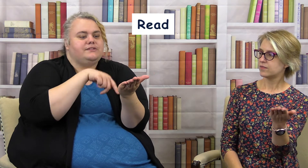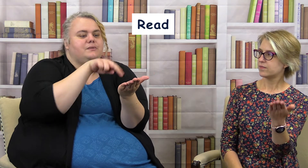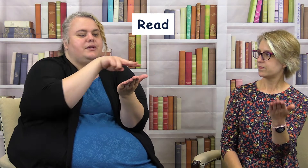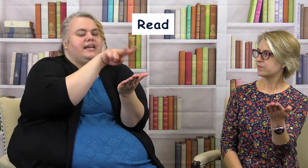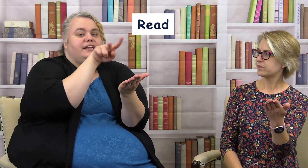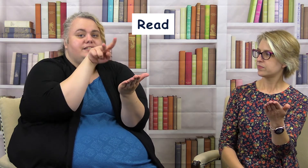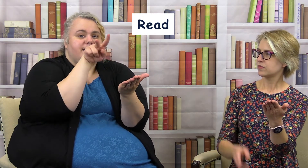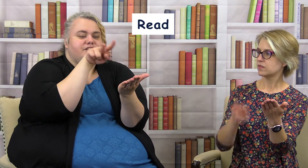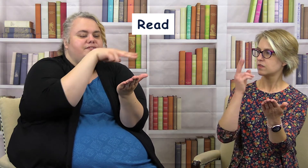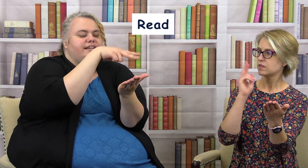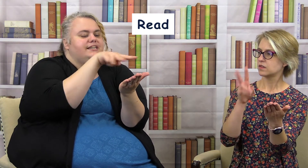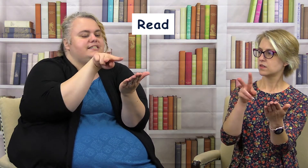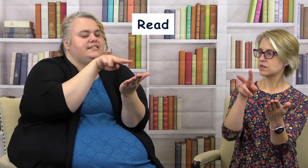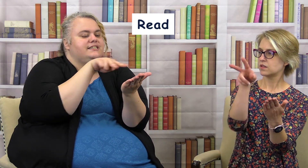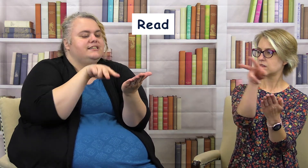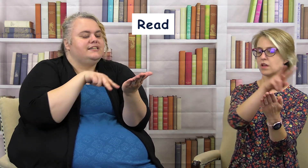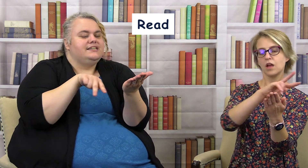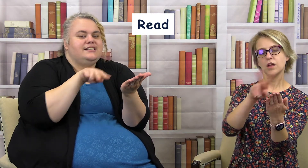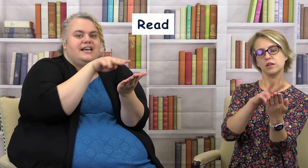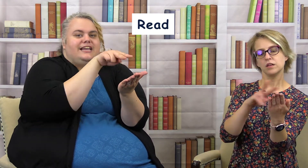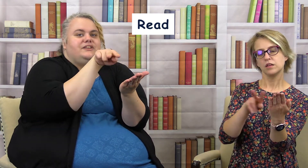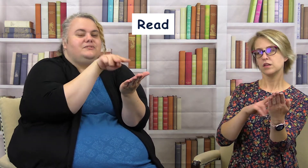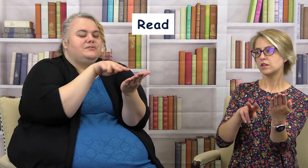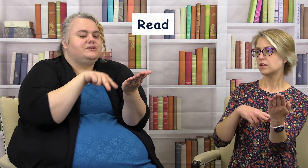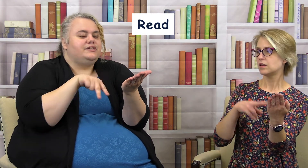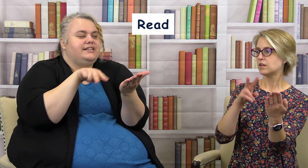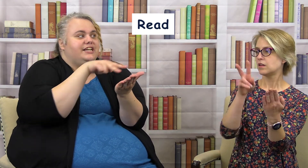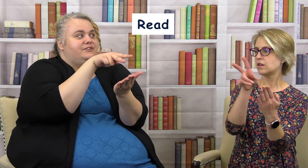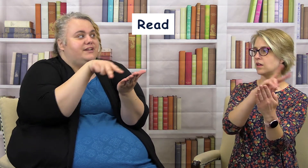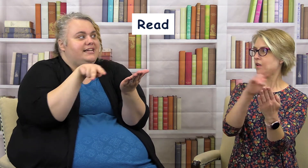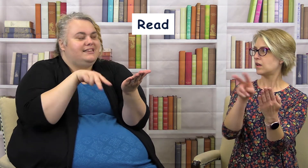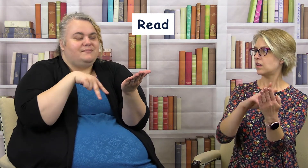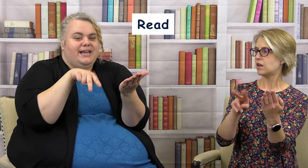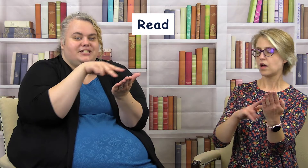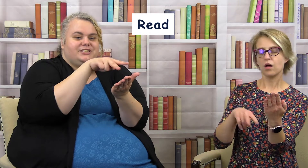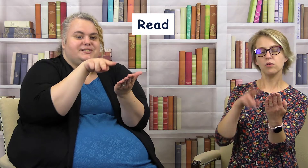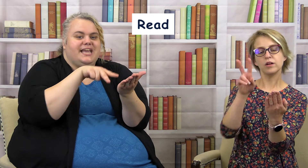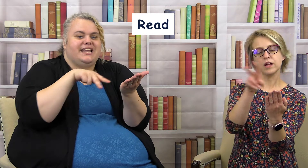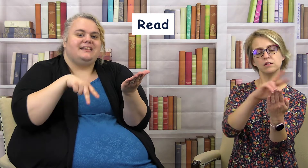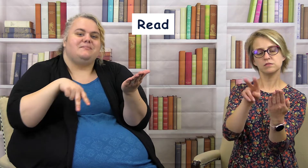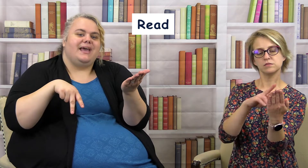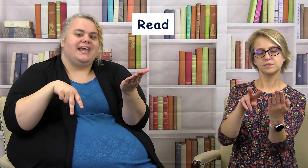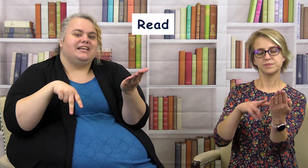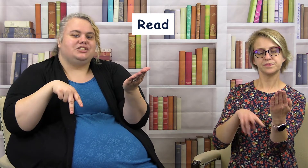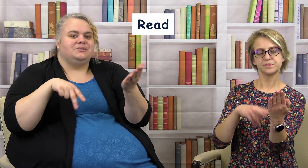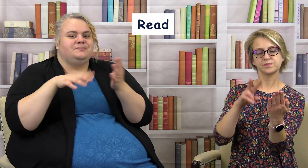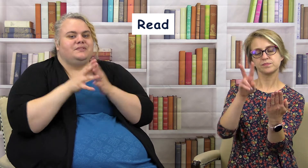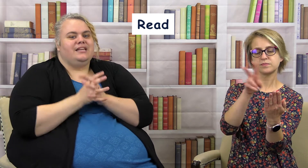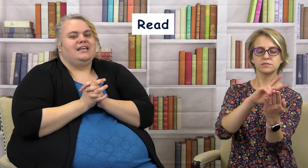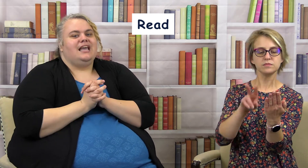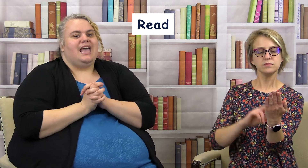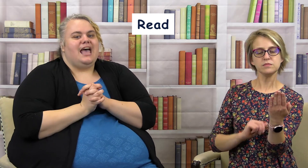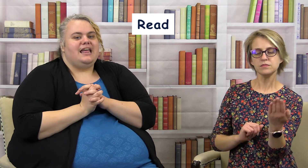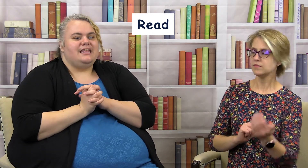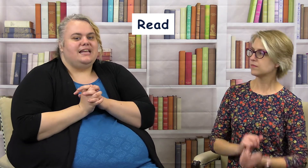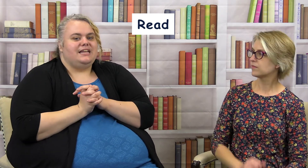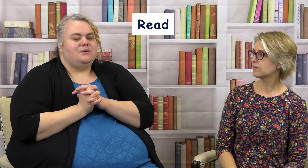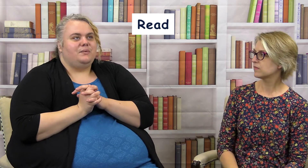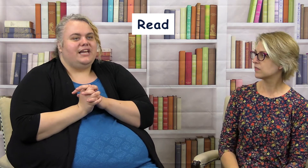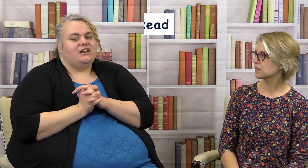of a book and you take two fingers and you look like you're reading the page you're scanning the page and then we can